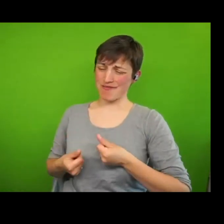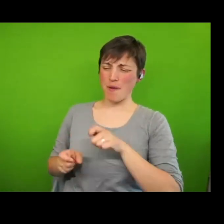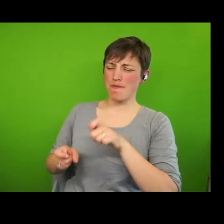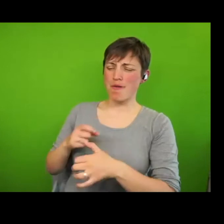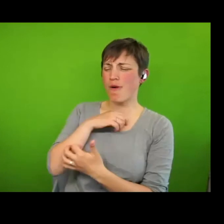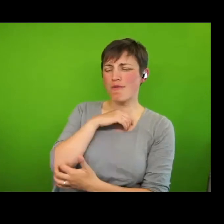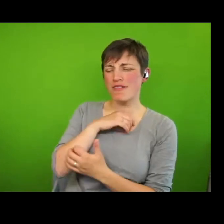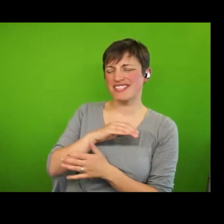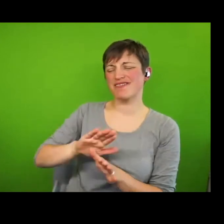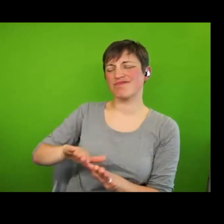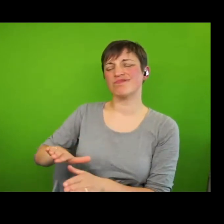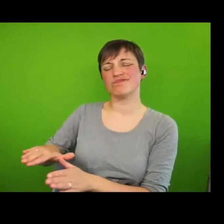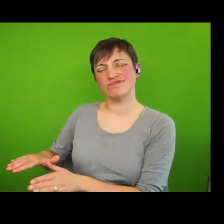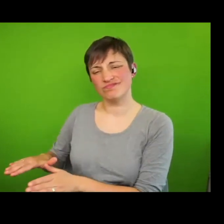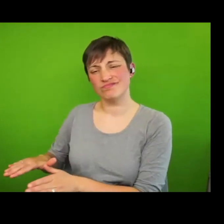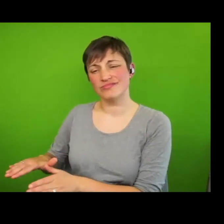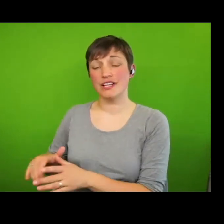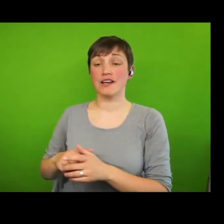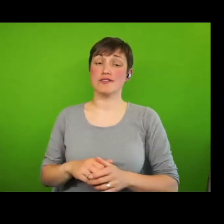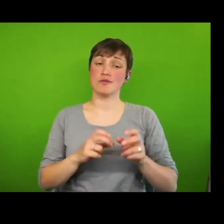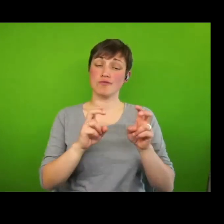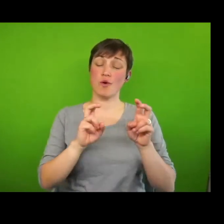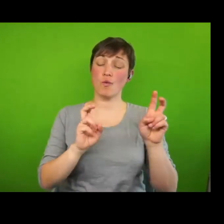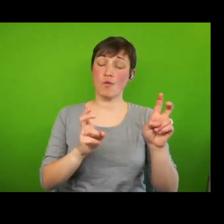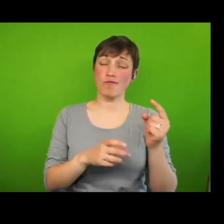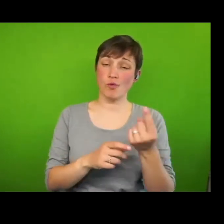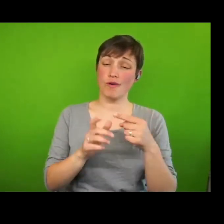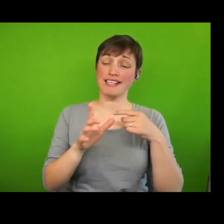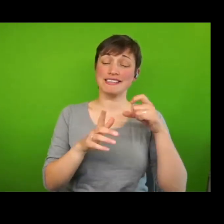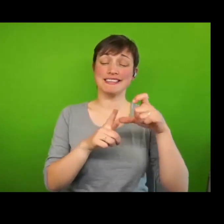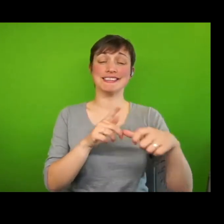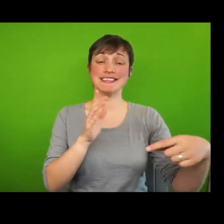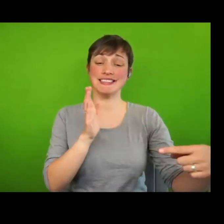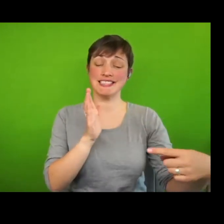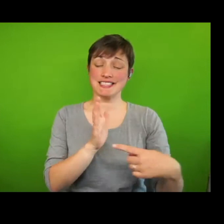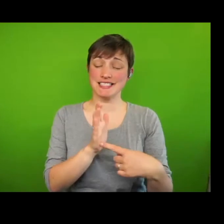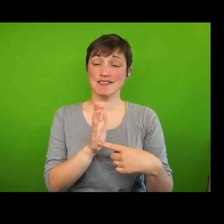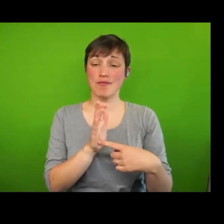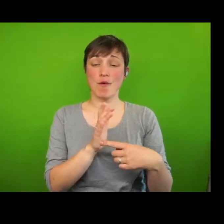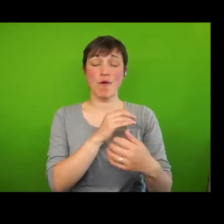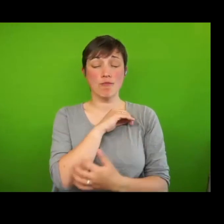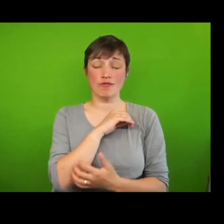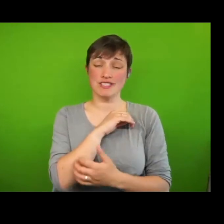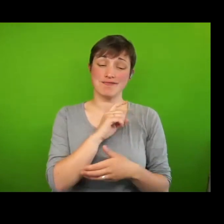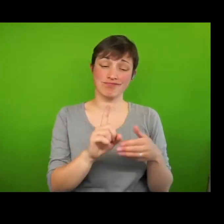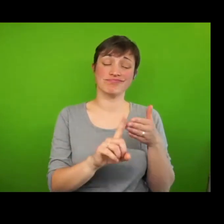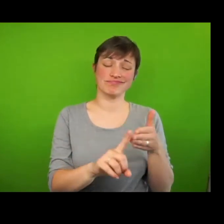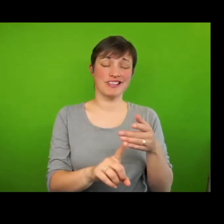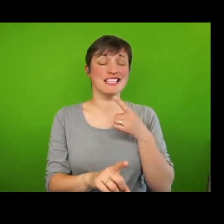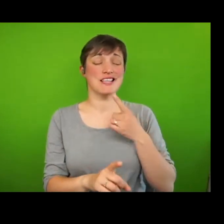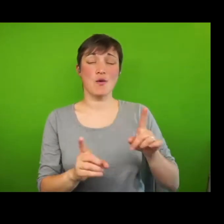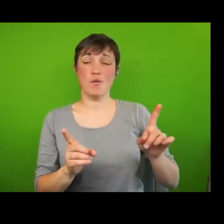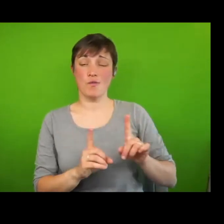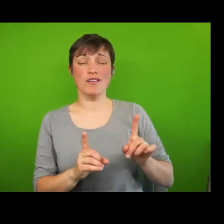To quote ATD poverty activists, we are neither recognised nor treated as human beings, and the